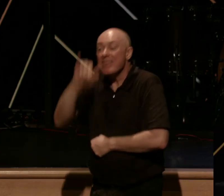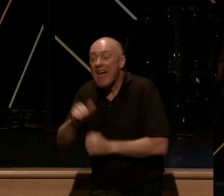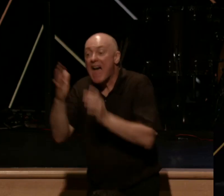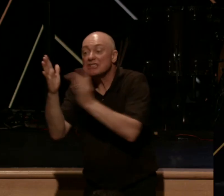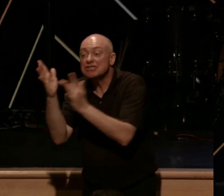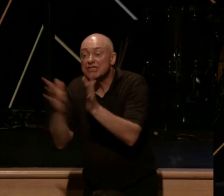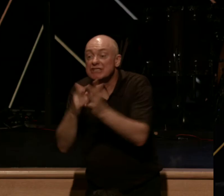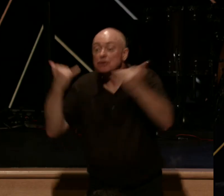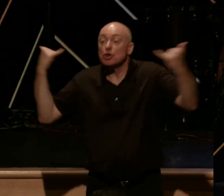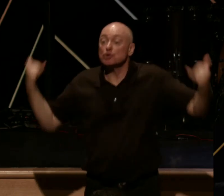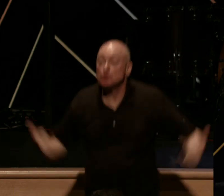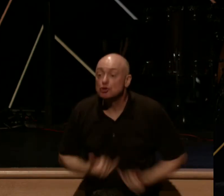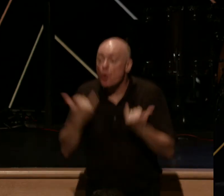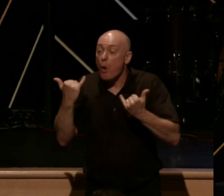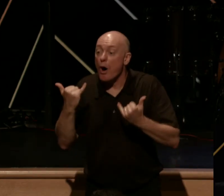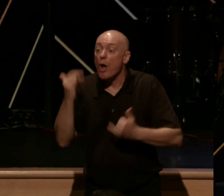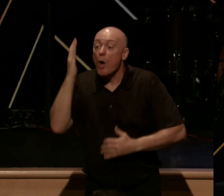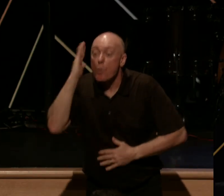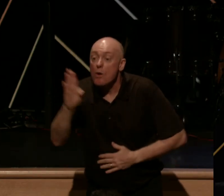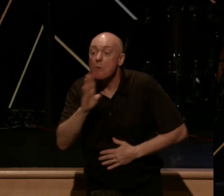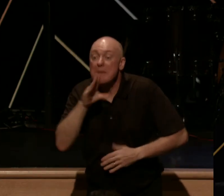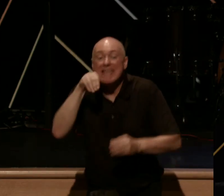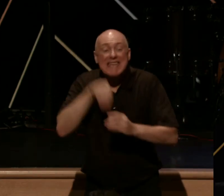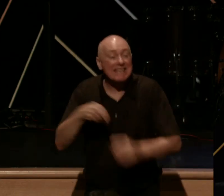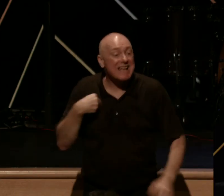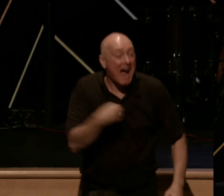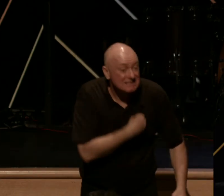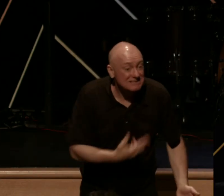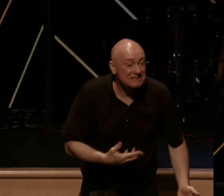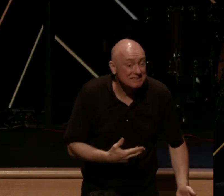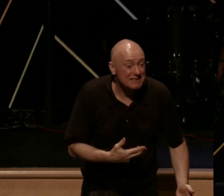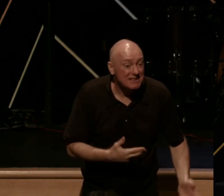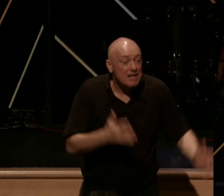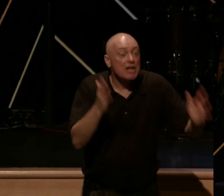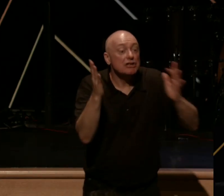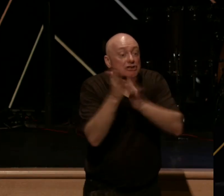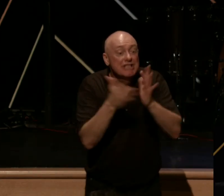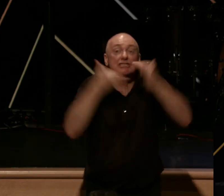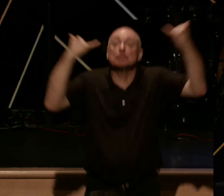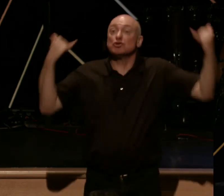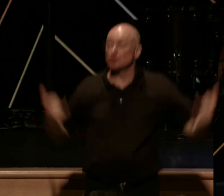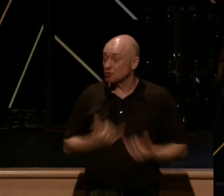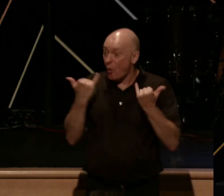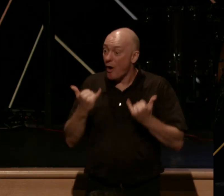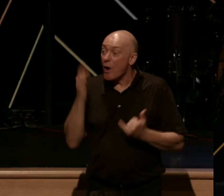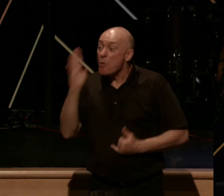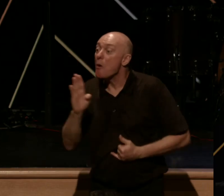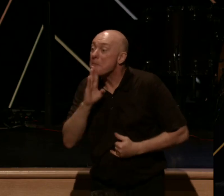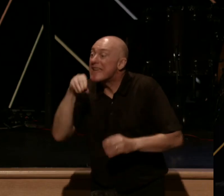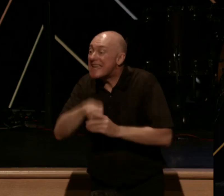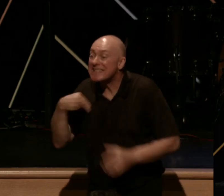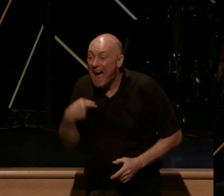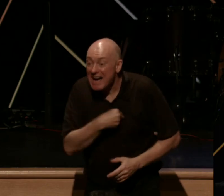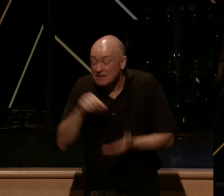joy would be in us. Jesus' joy would be in us. Verse 11,